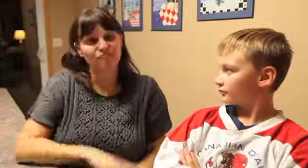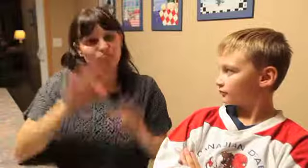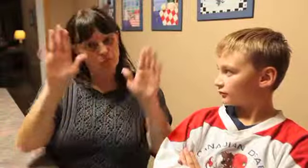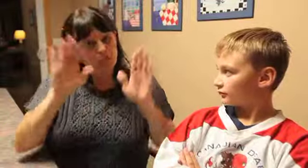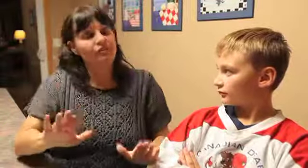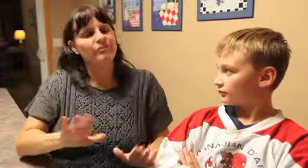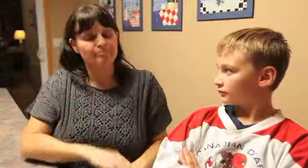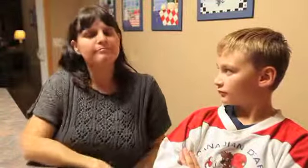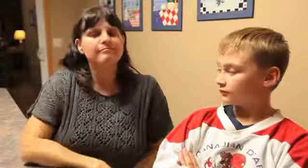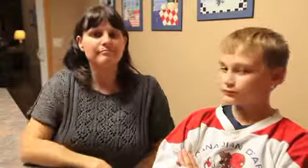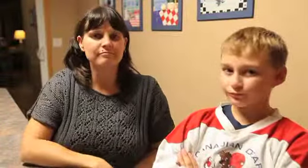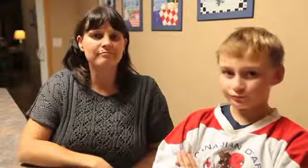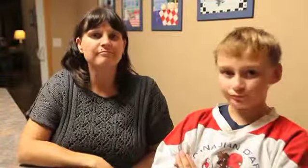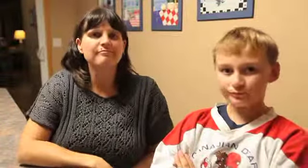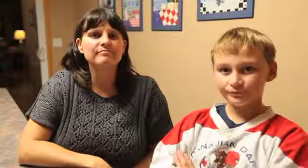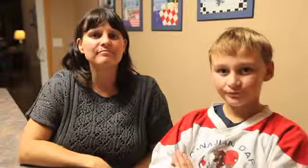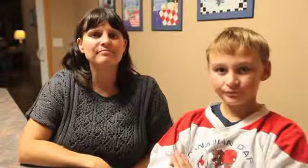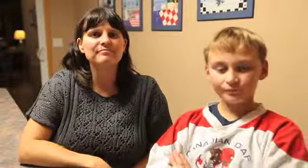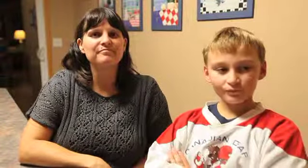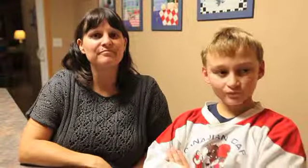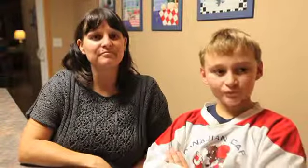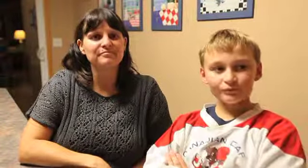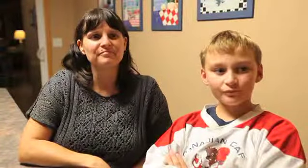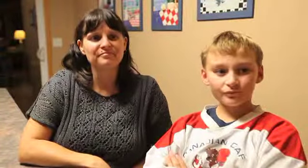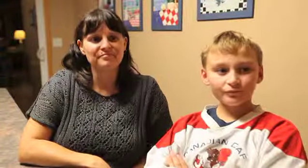and it's going to be a wonderful benefit for all of the young deaf children